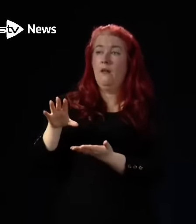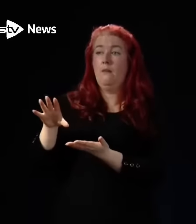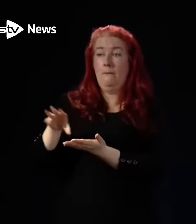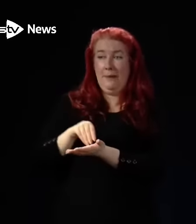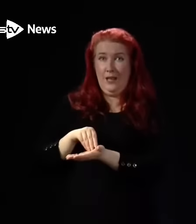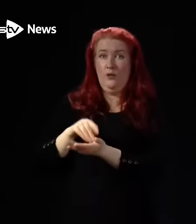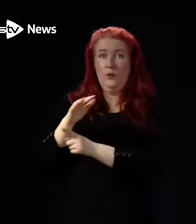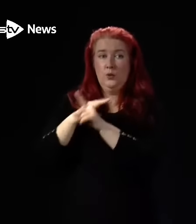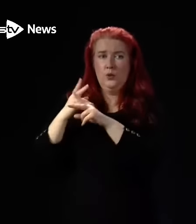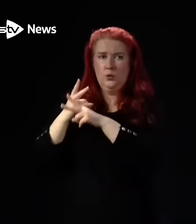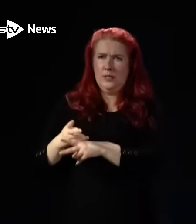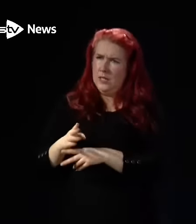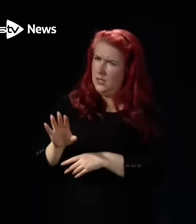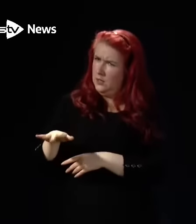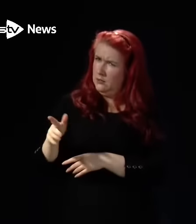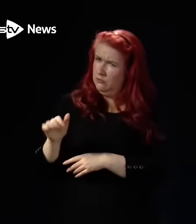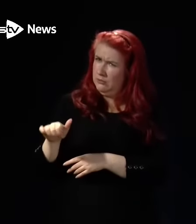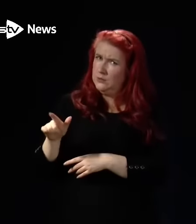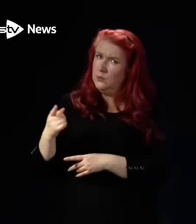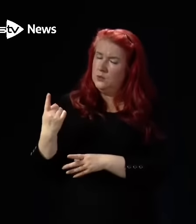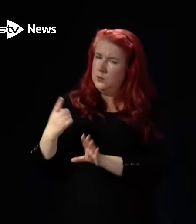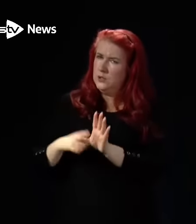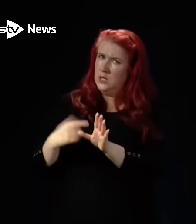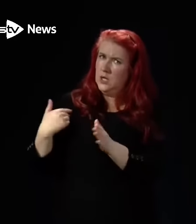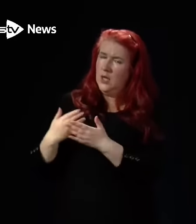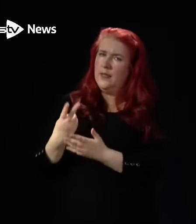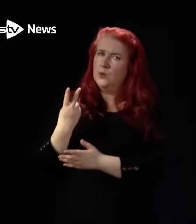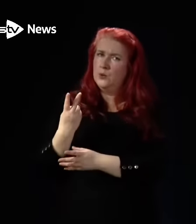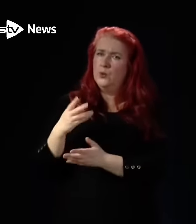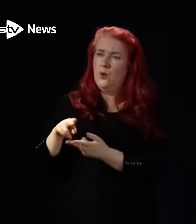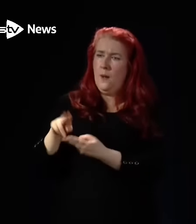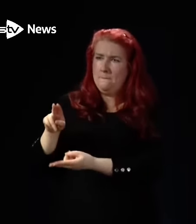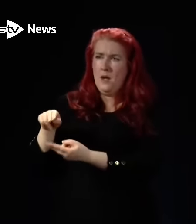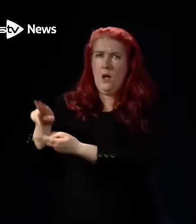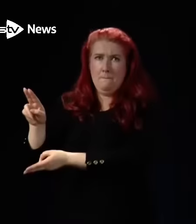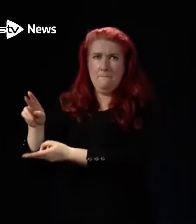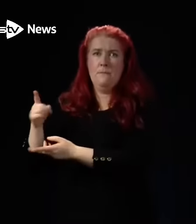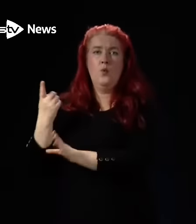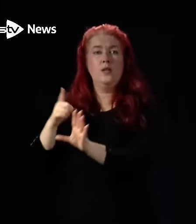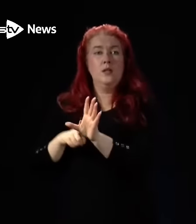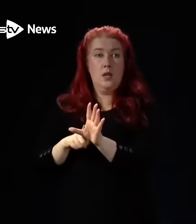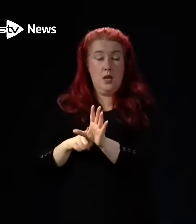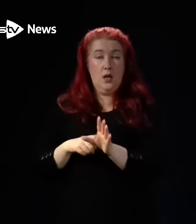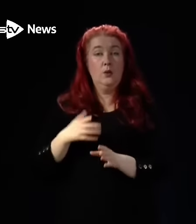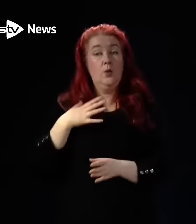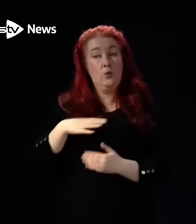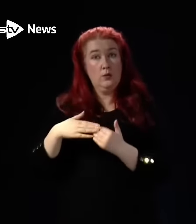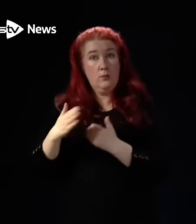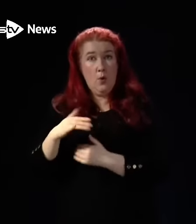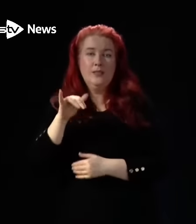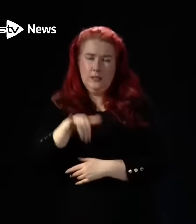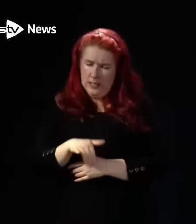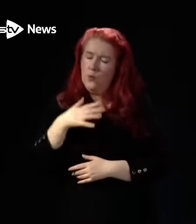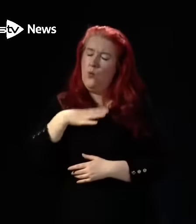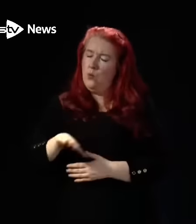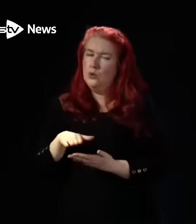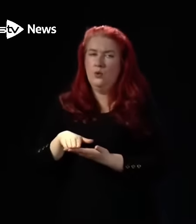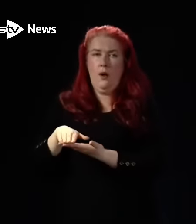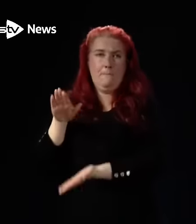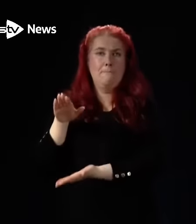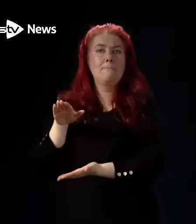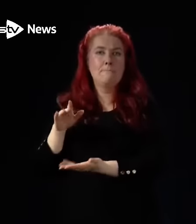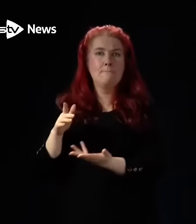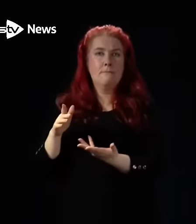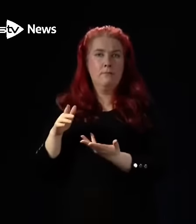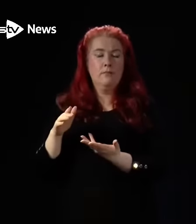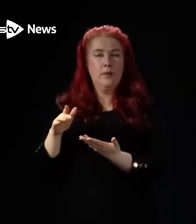care. were over the recent year, I think, two increases in one year. Do we want to go further than that? Yes. We've got to do that in